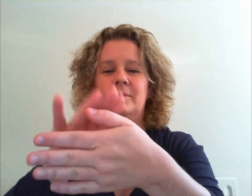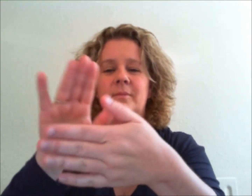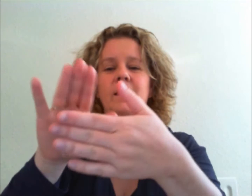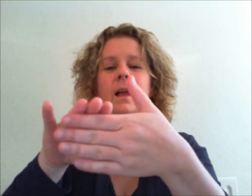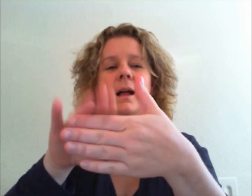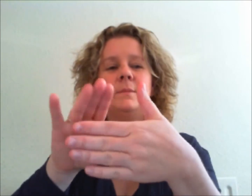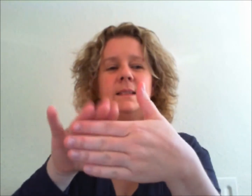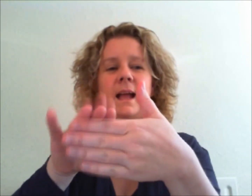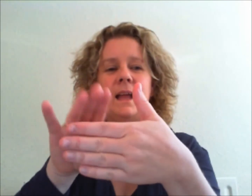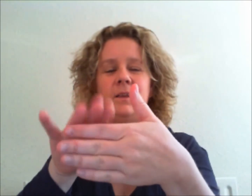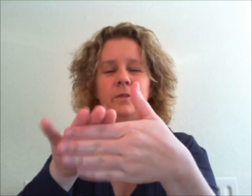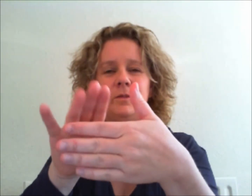I'm safe